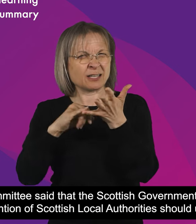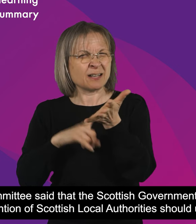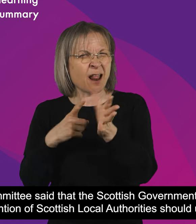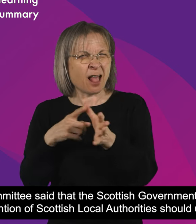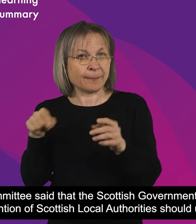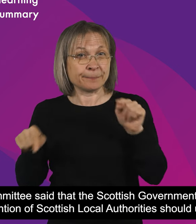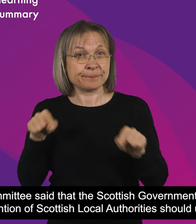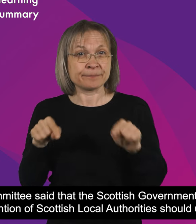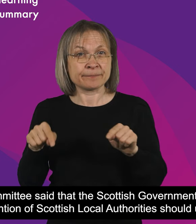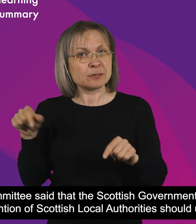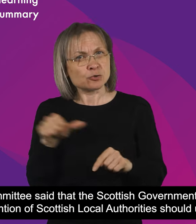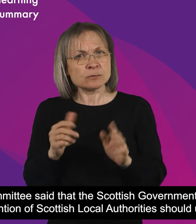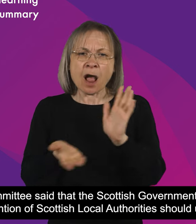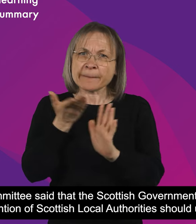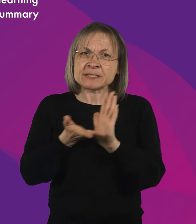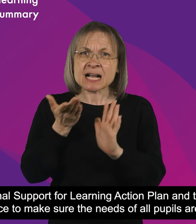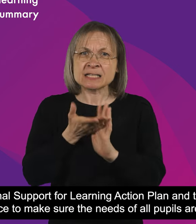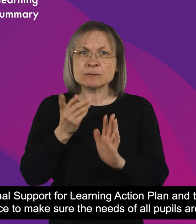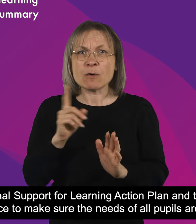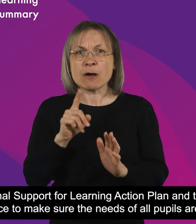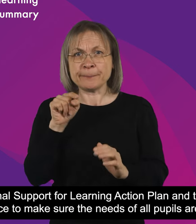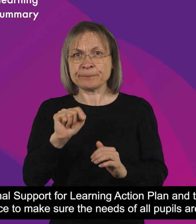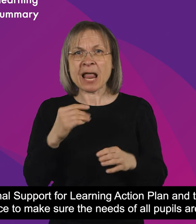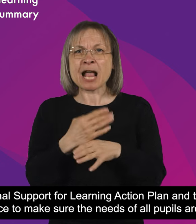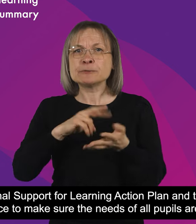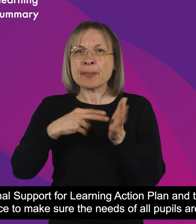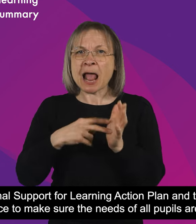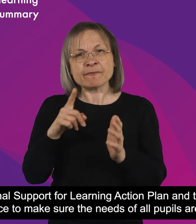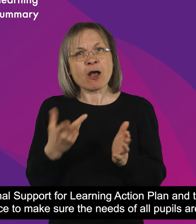Plan and the Code of Practice to make sure the needs of all pupils are met.